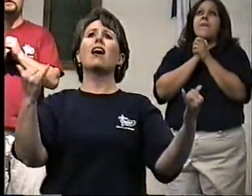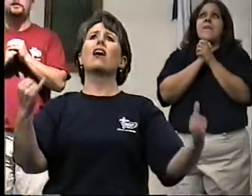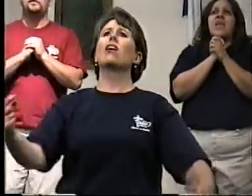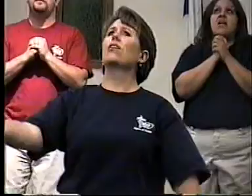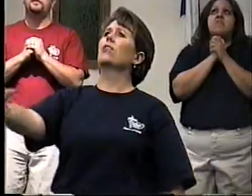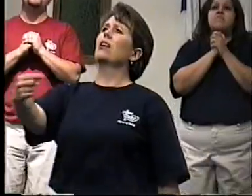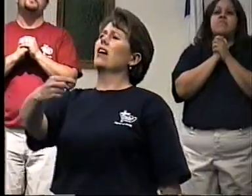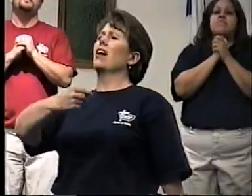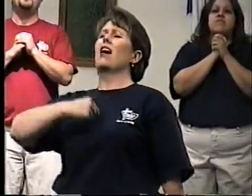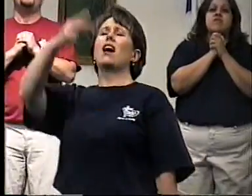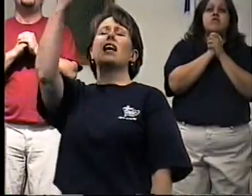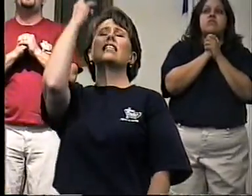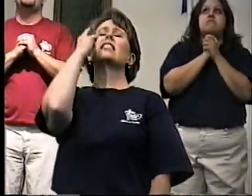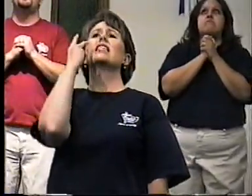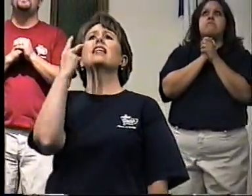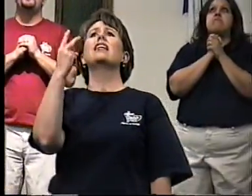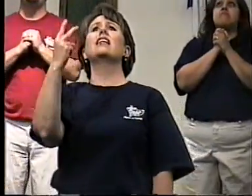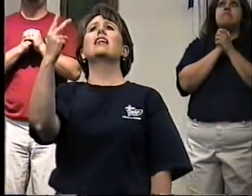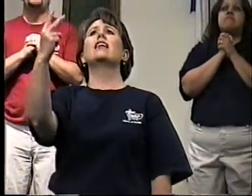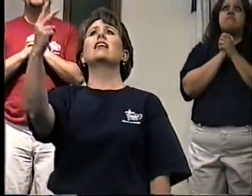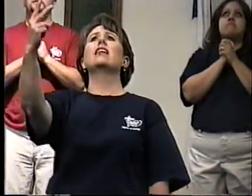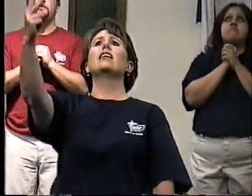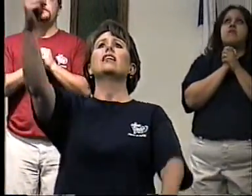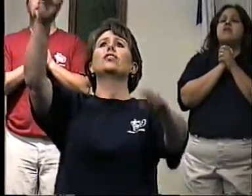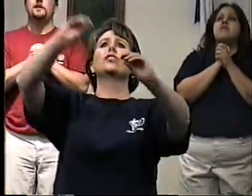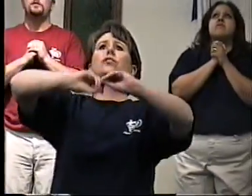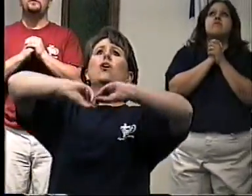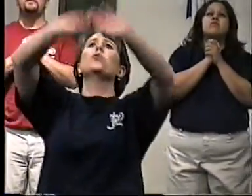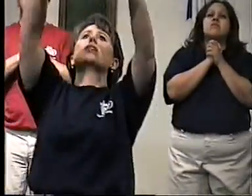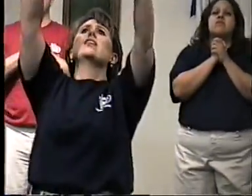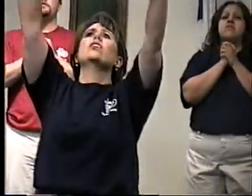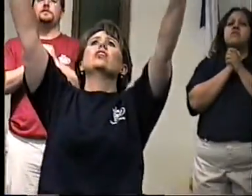I see so clearly